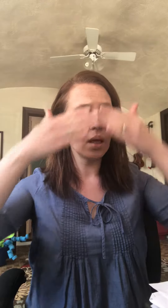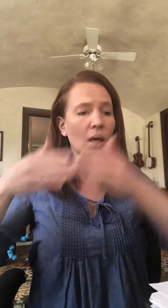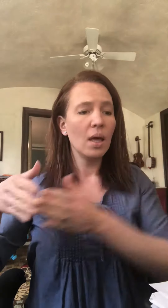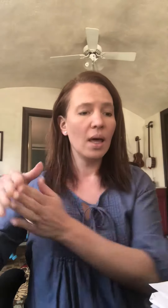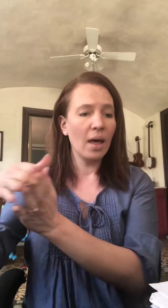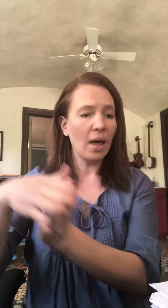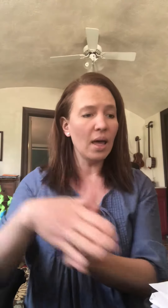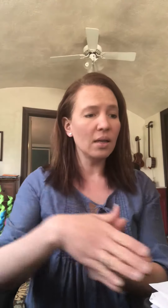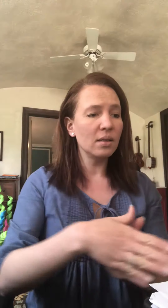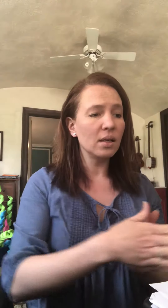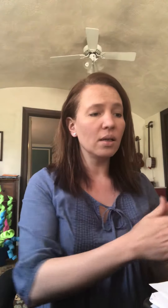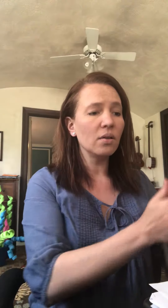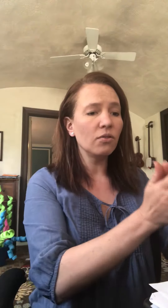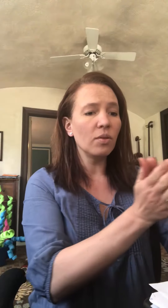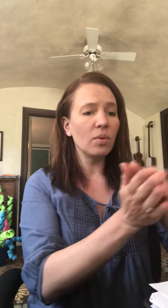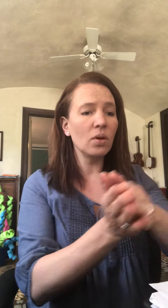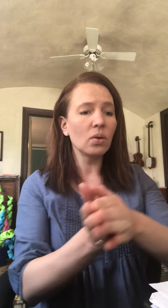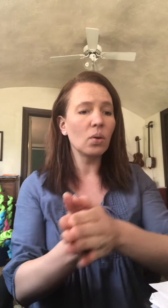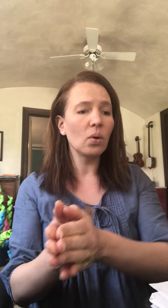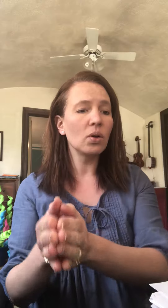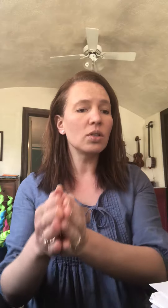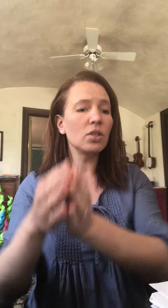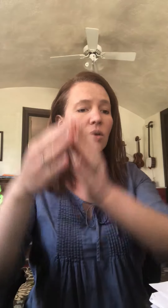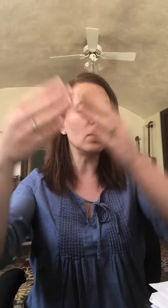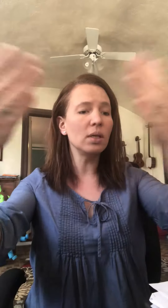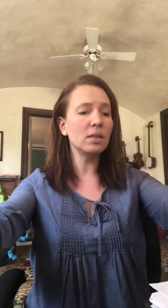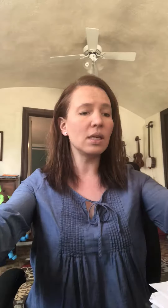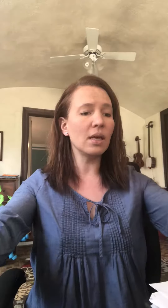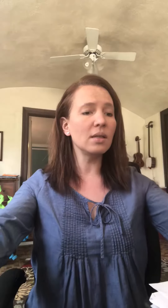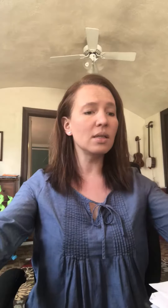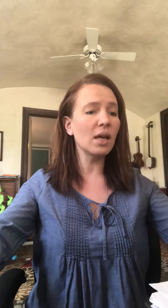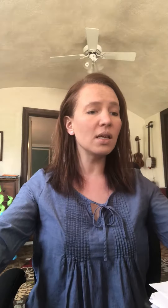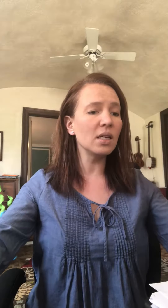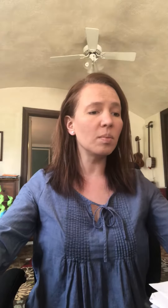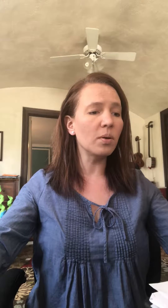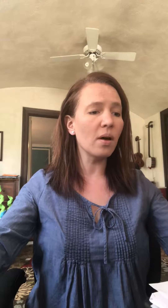And if from the course you intend I depart